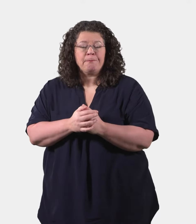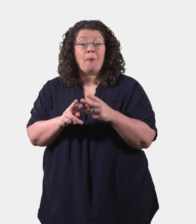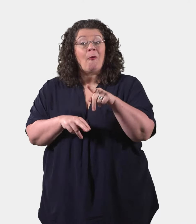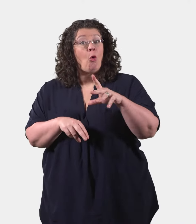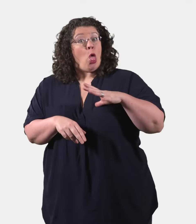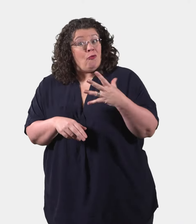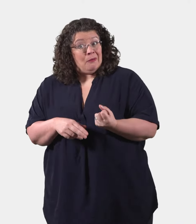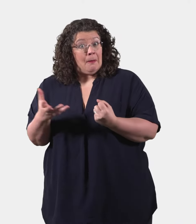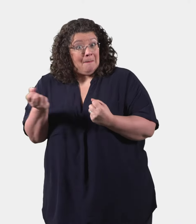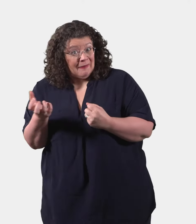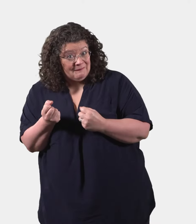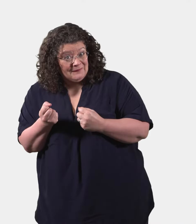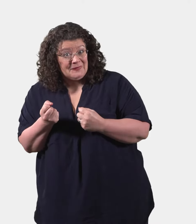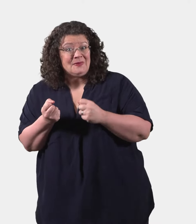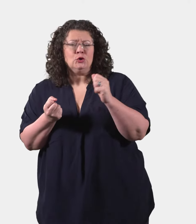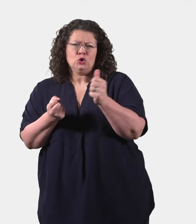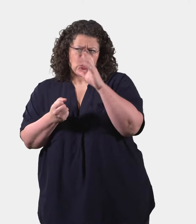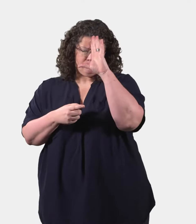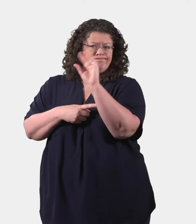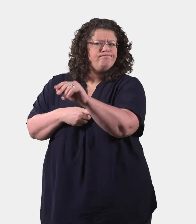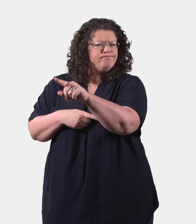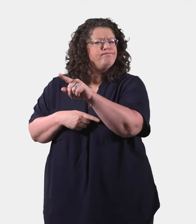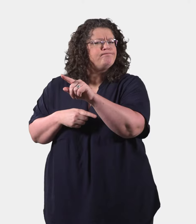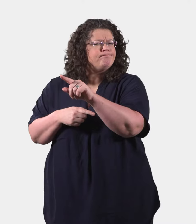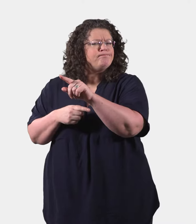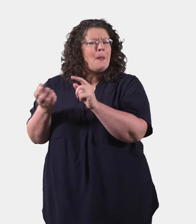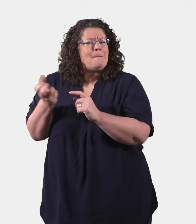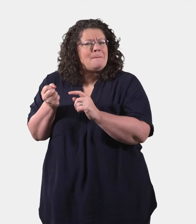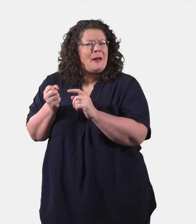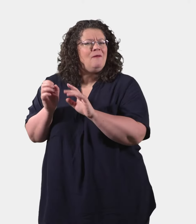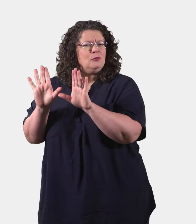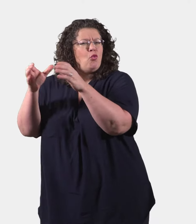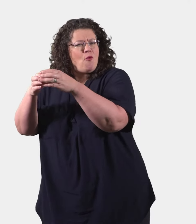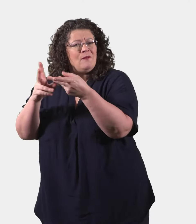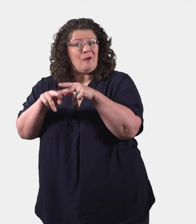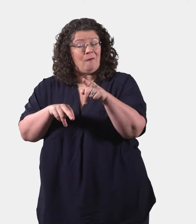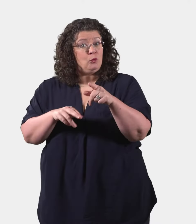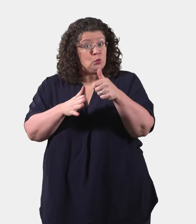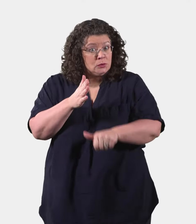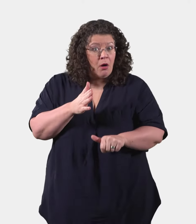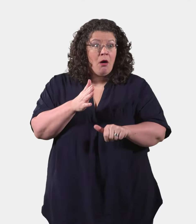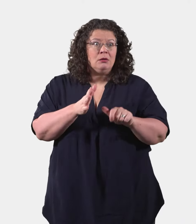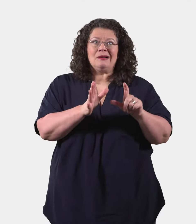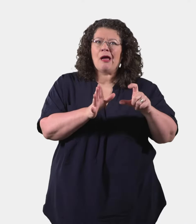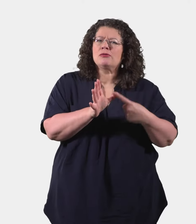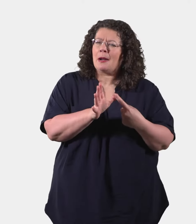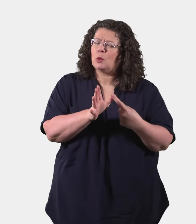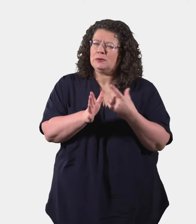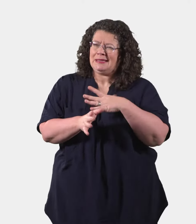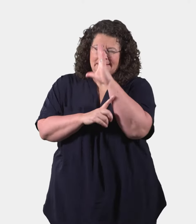If you already get benefits, you should tell the Benefits Office if you start to get Carer's Allowance, or tell them if